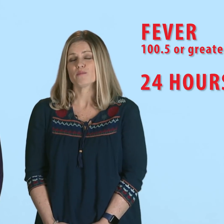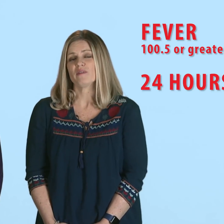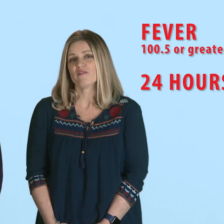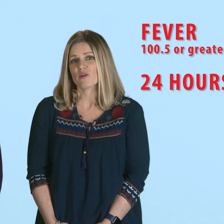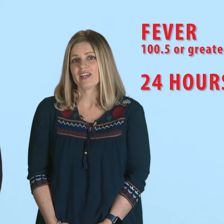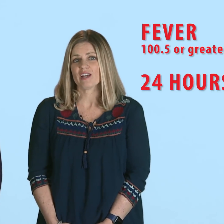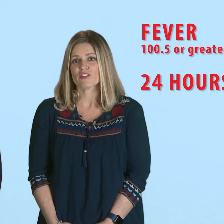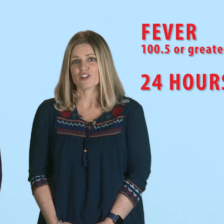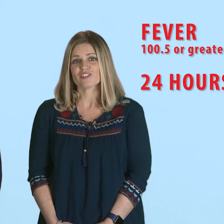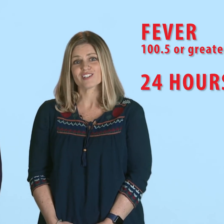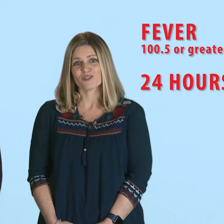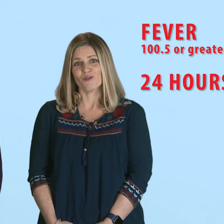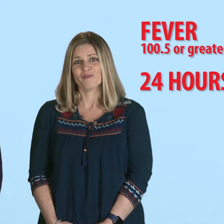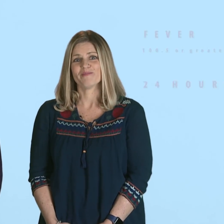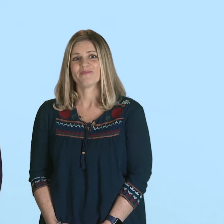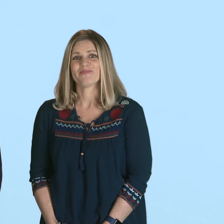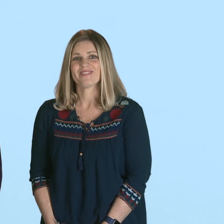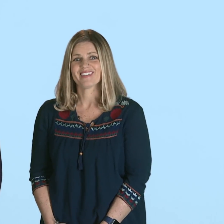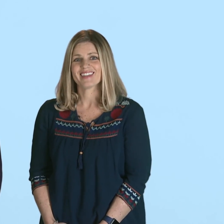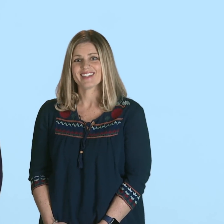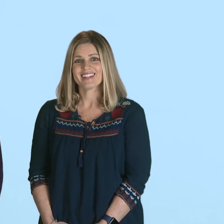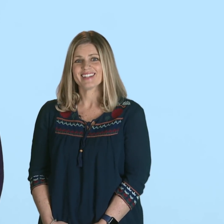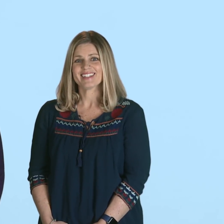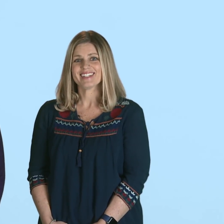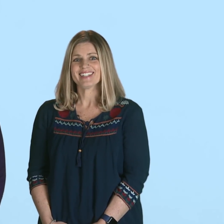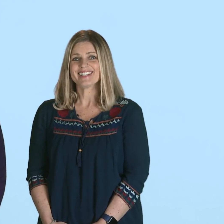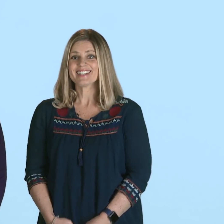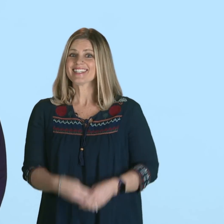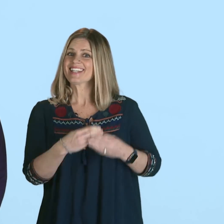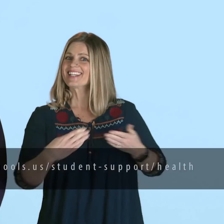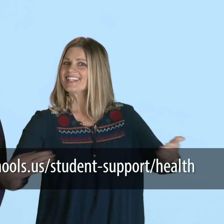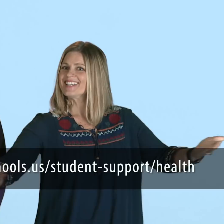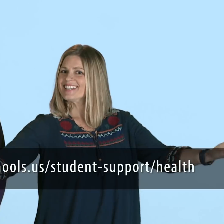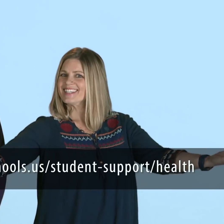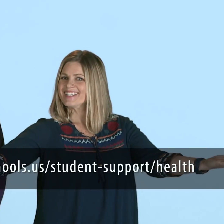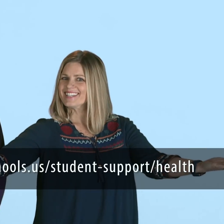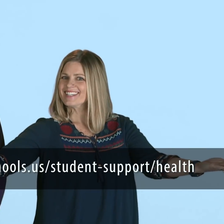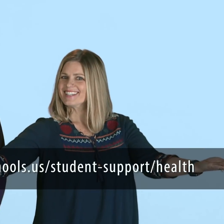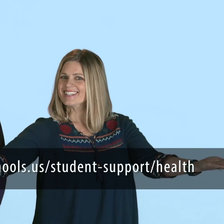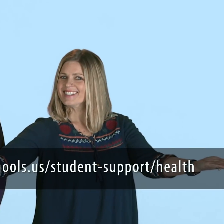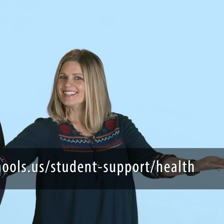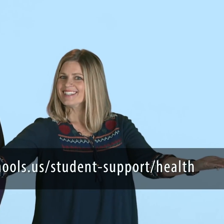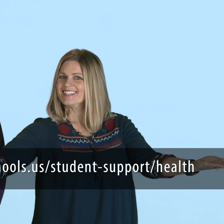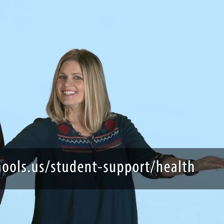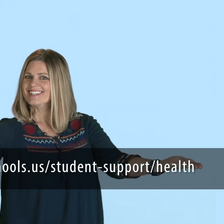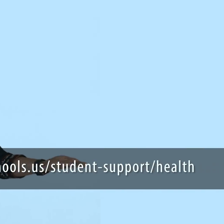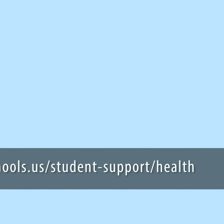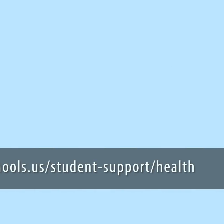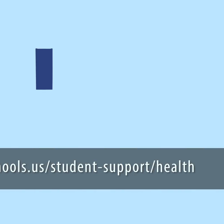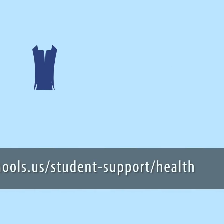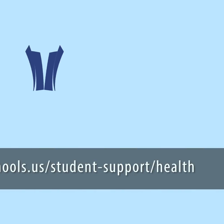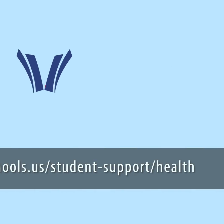hours before they can return to school. For more information you can contact JCPS health services.